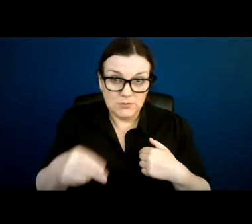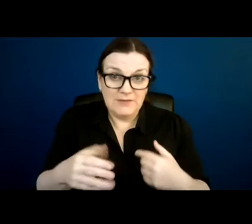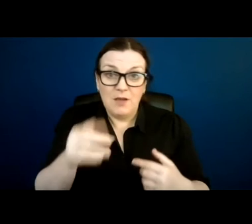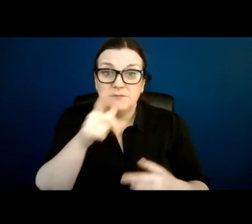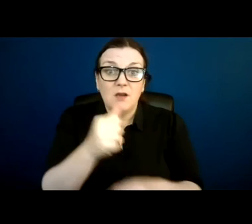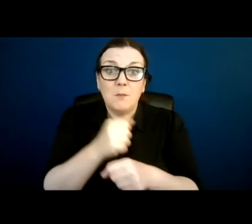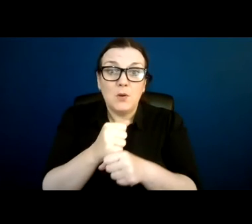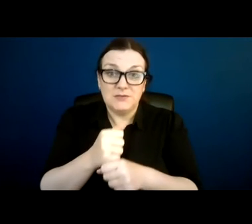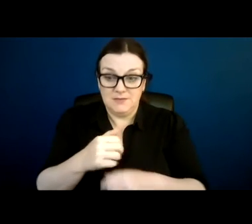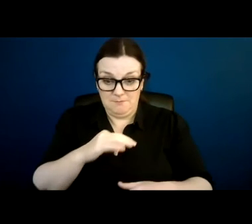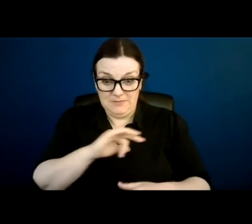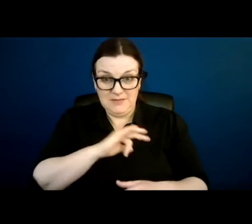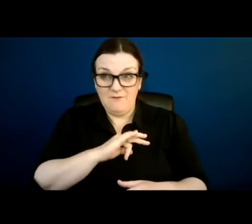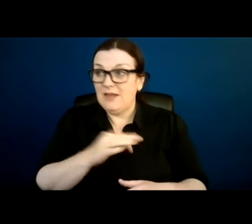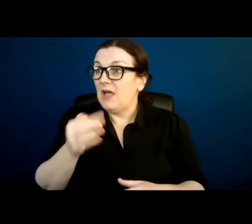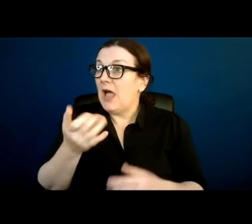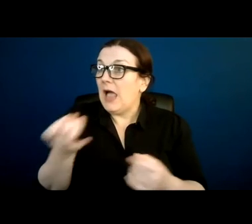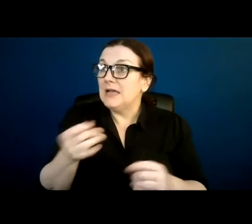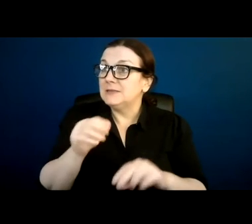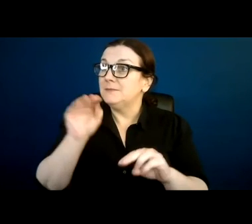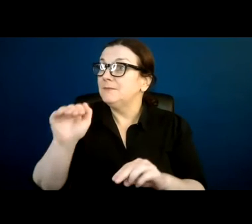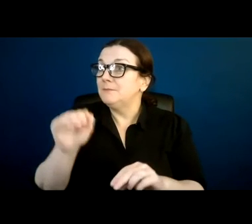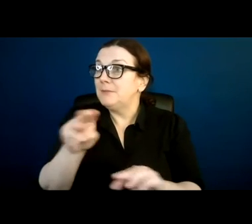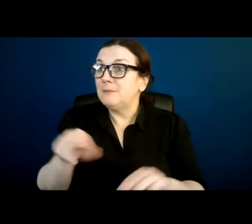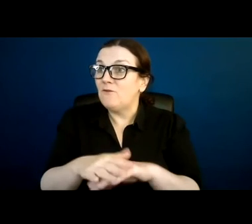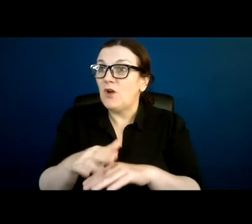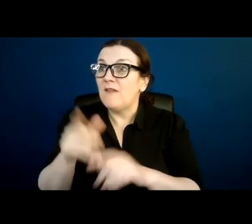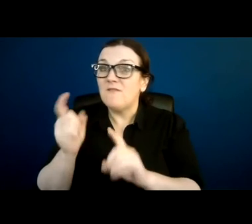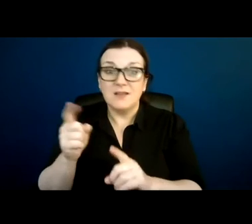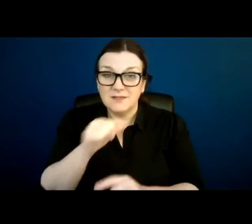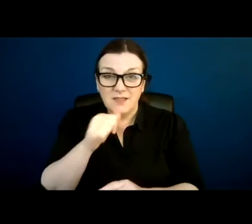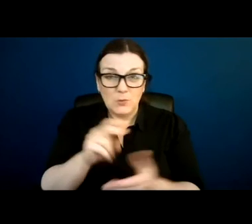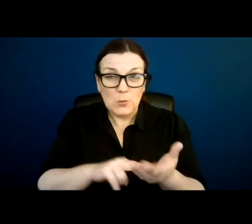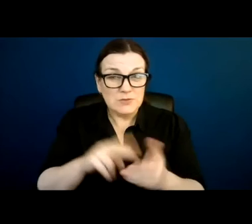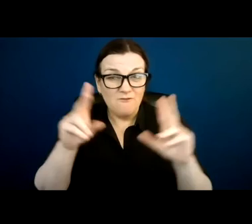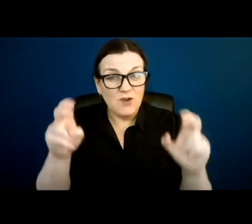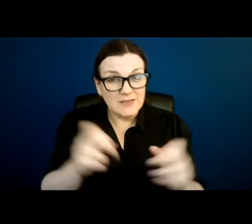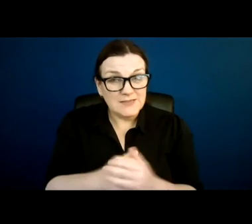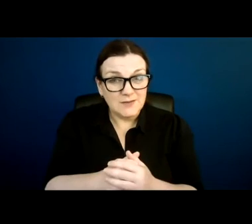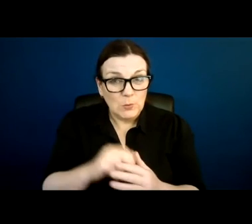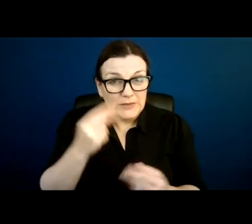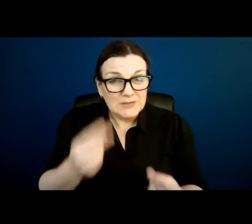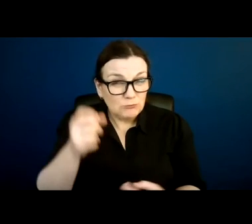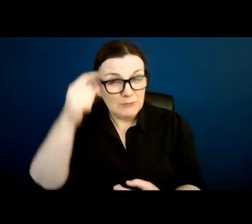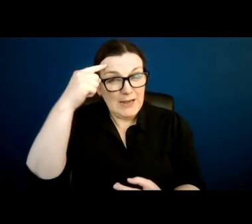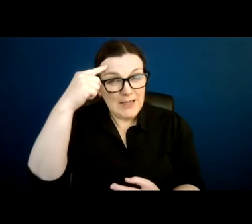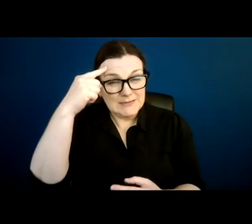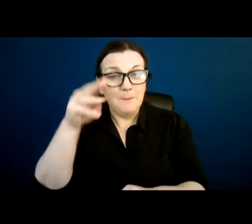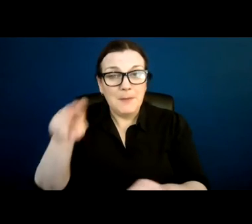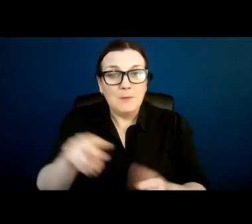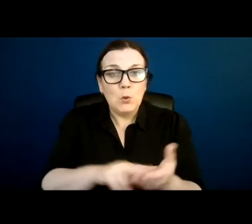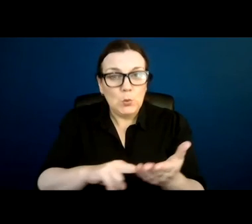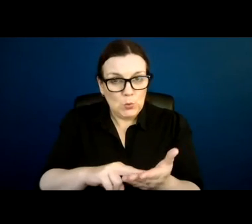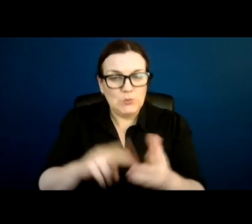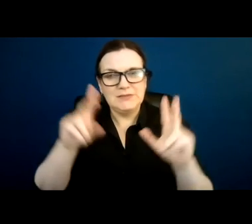supported decision-making, when I ask people for advice, I don't use that phrase. So we must realize that people who use supported